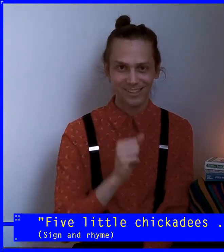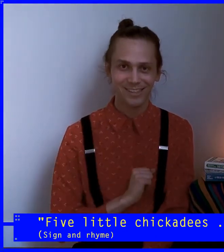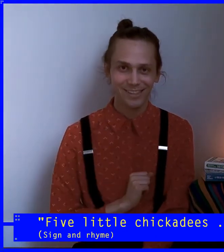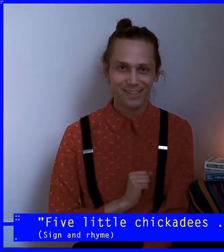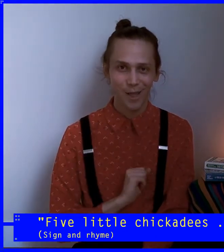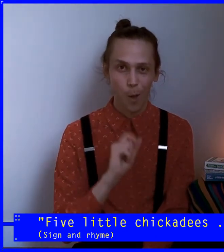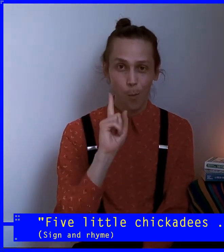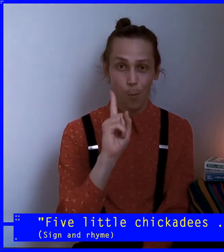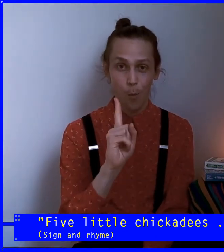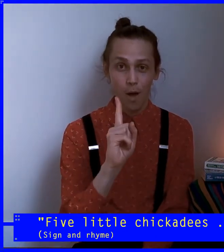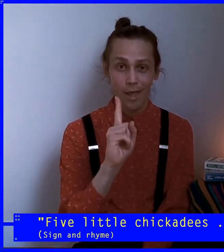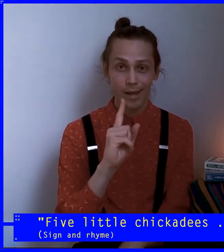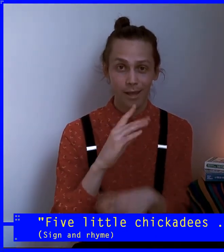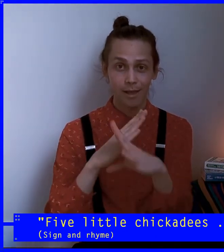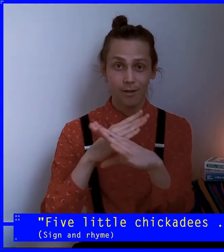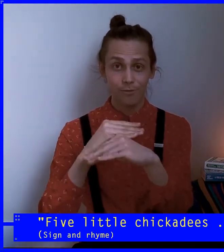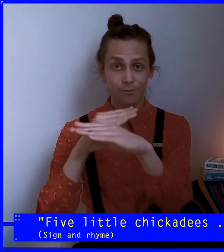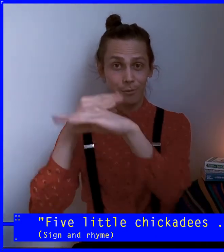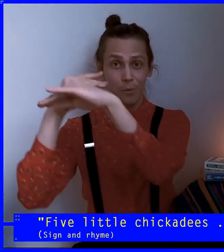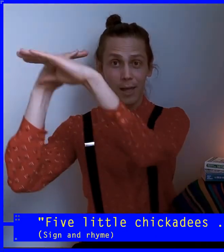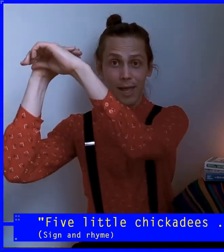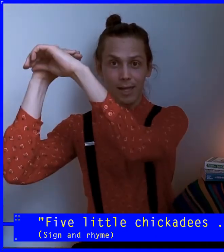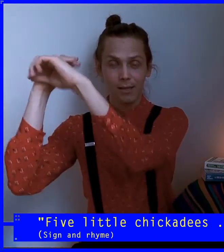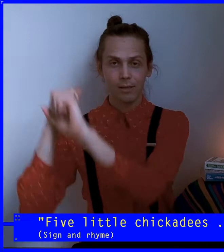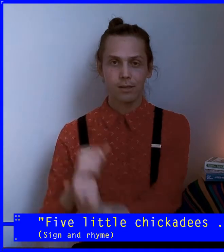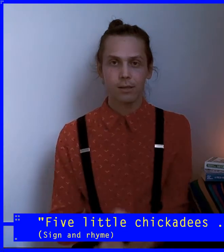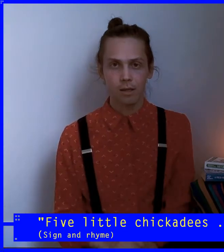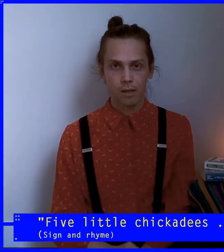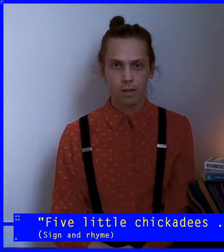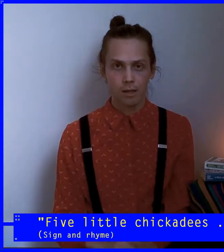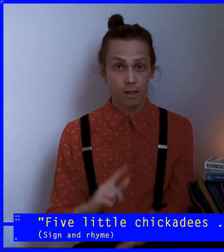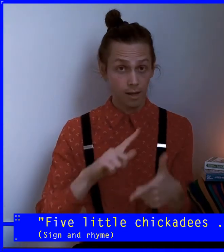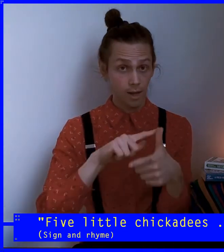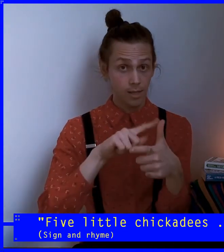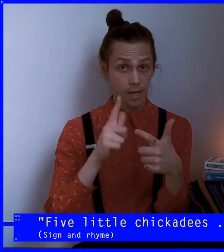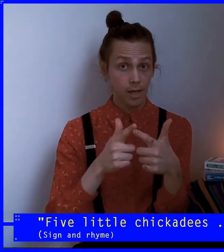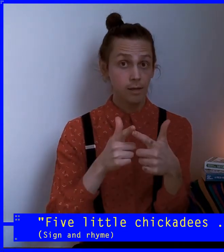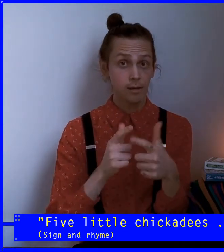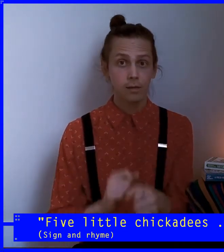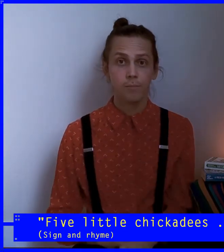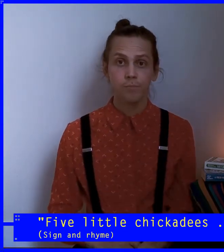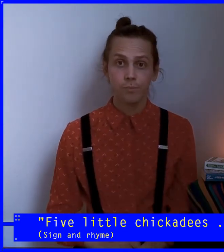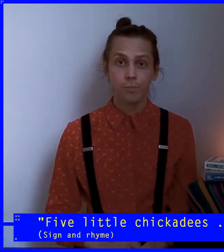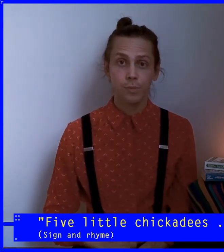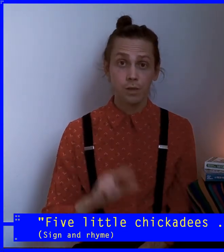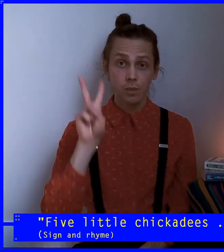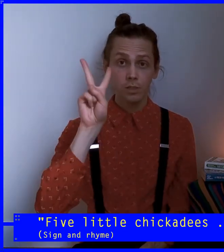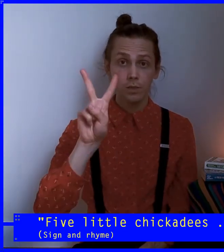One flew away. And then there were two.